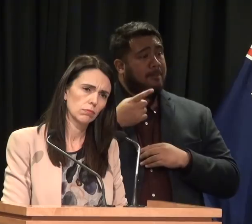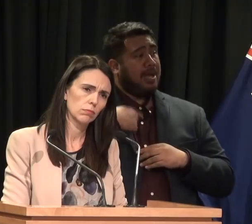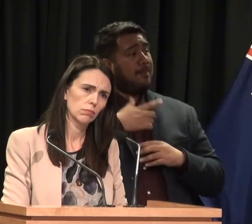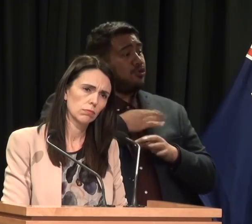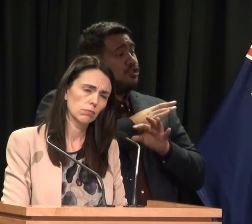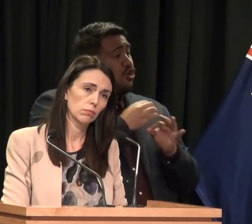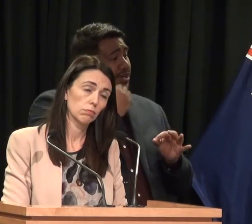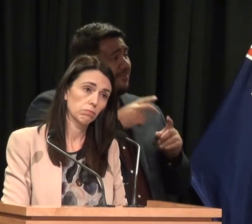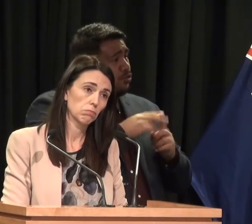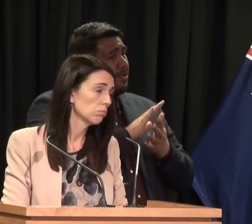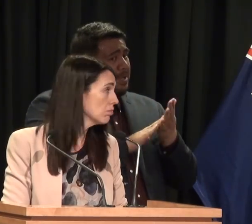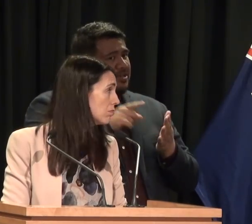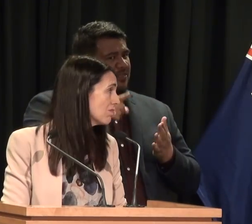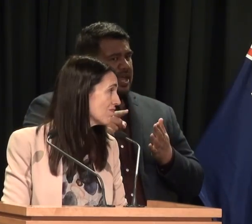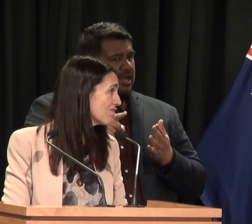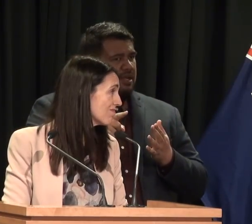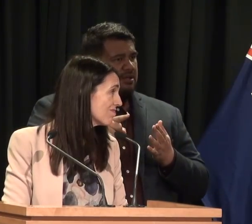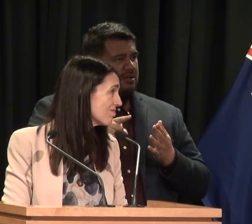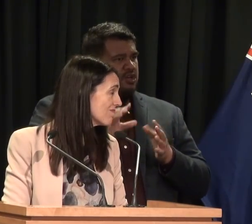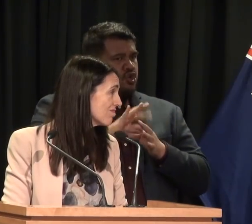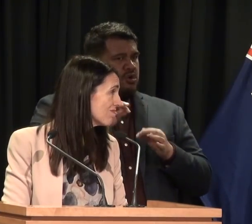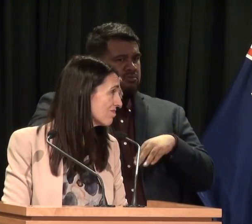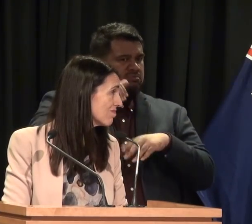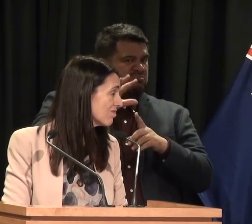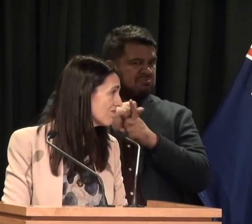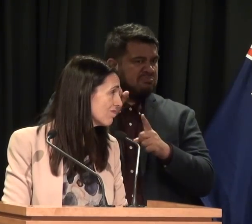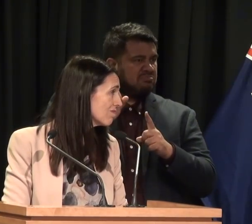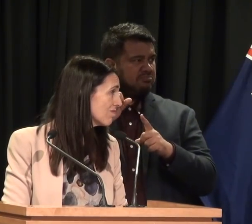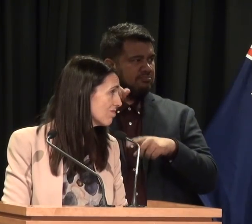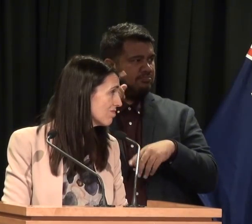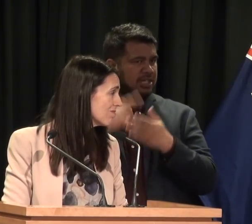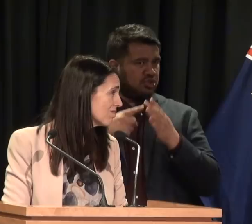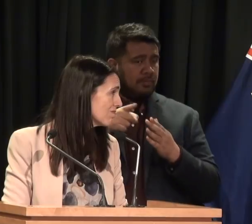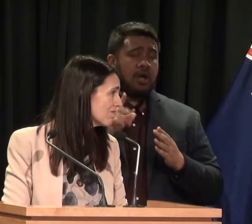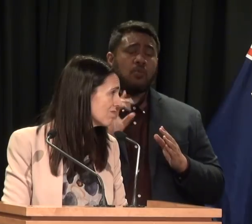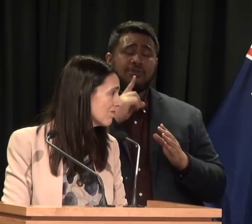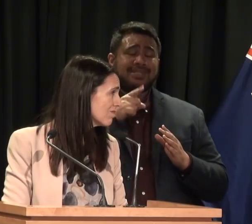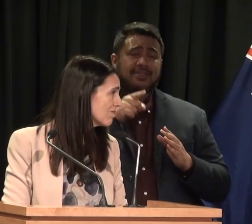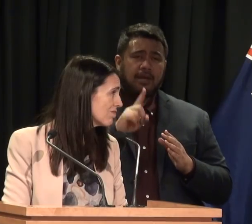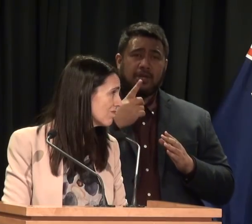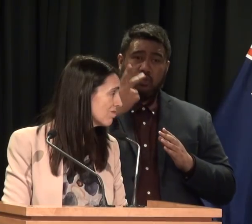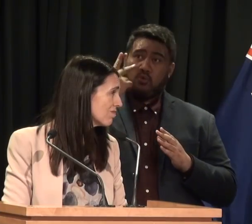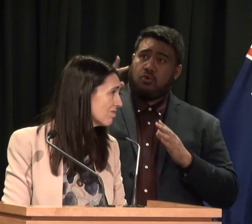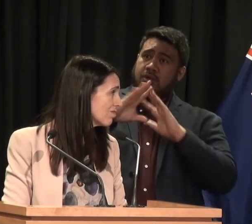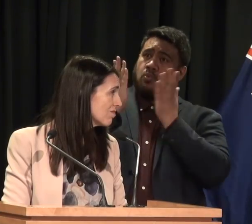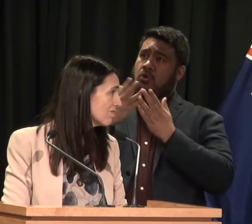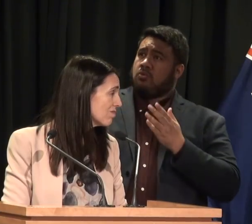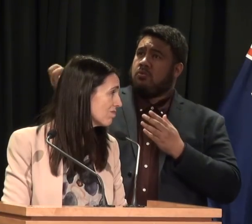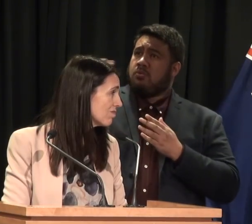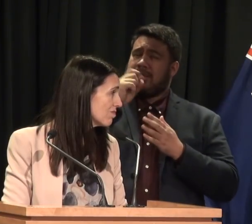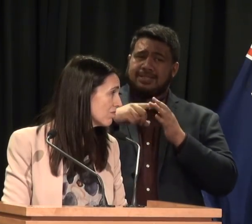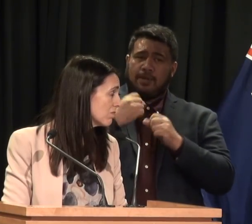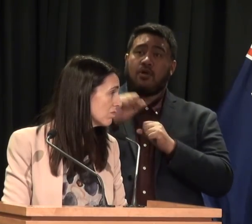lack of tools? Well, I don't know that I'd characterise it that way. What I'd say is that when we look at other countries around the world, they clearly have